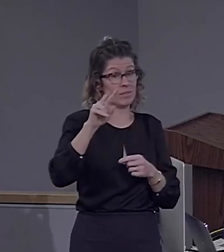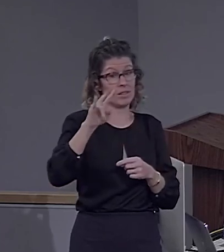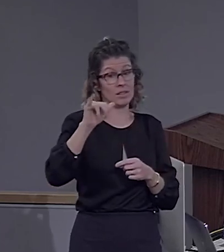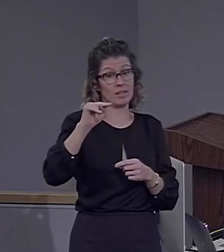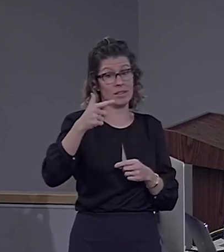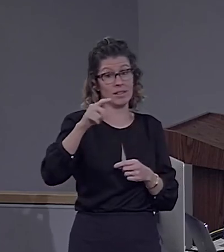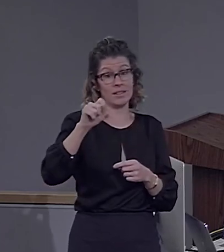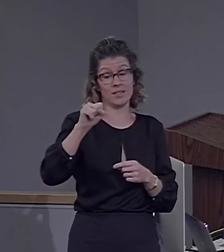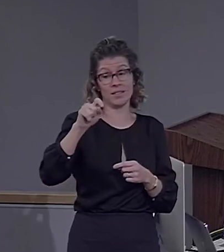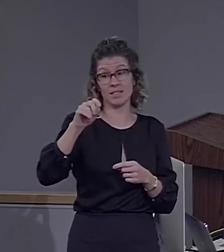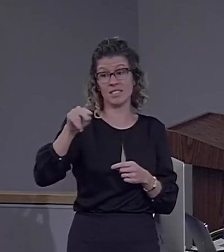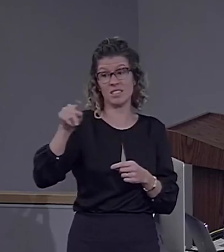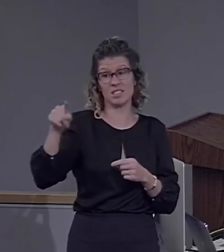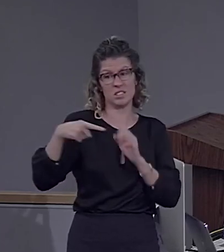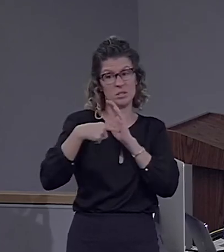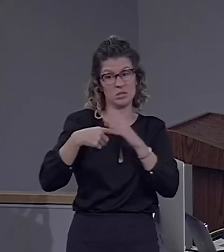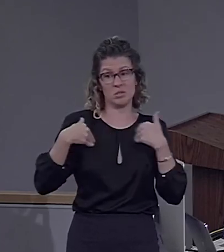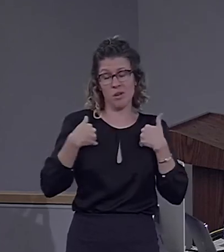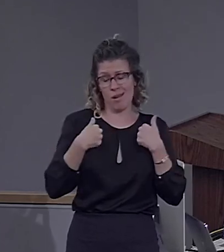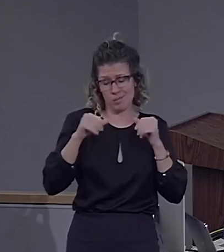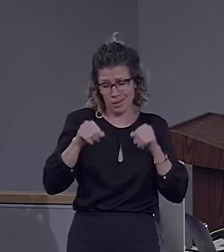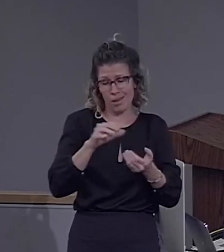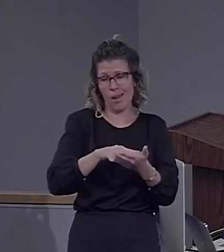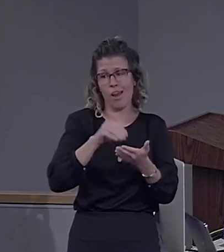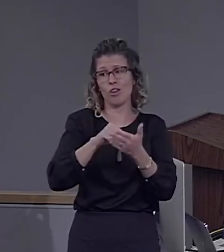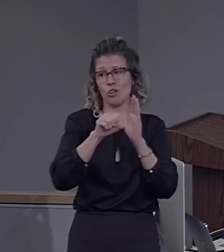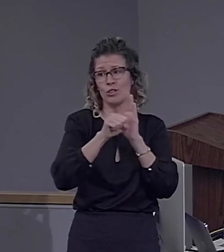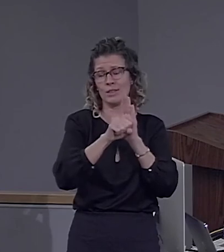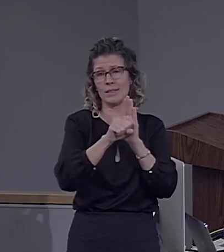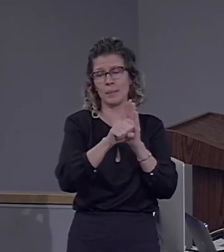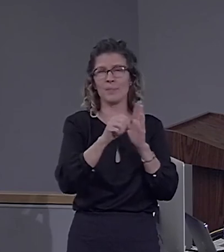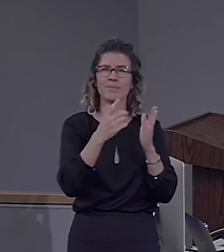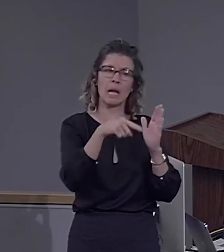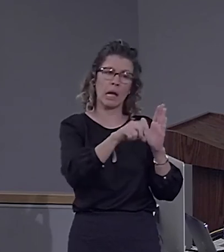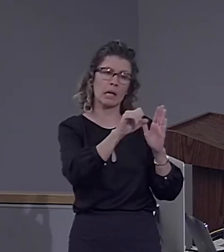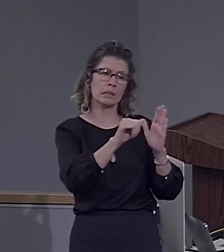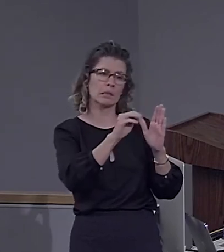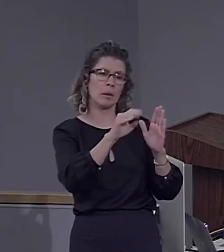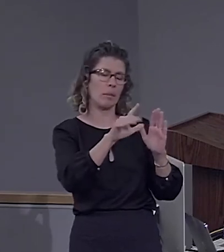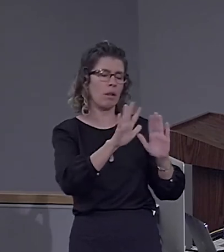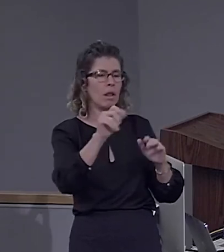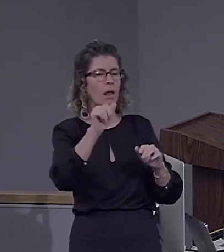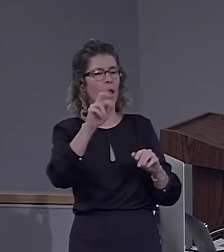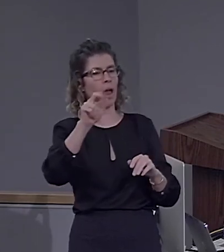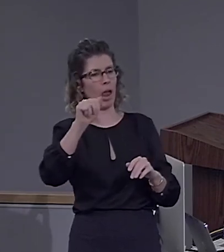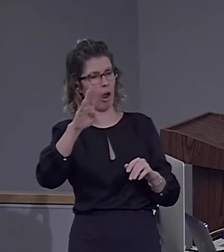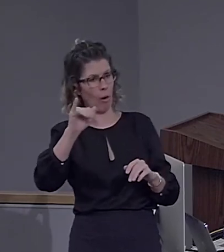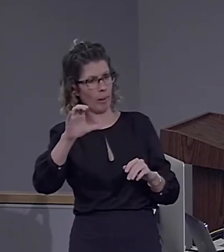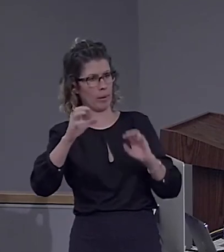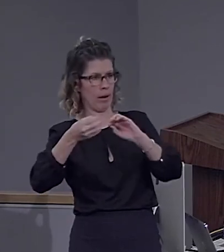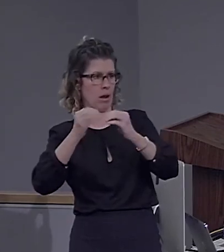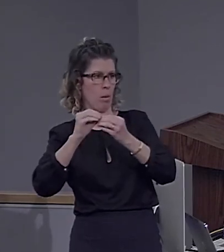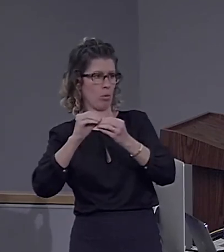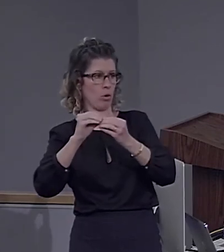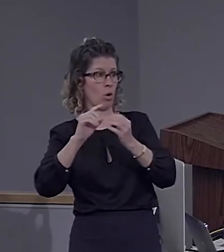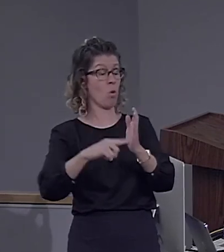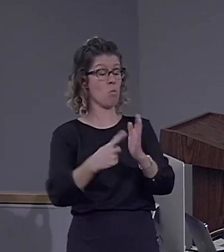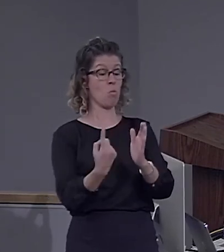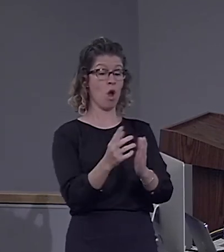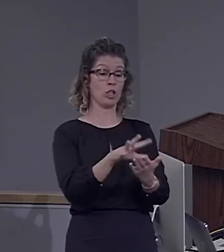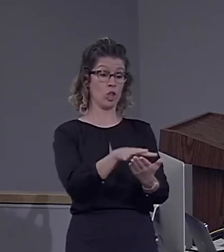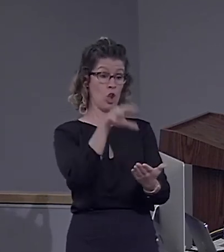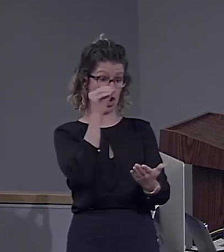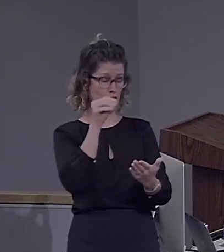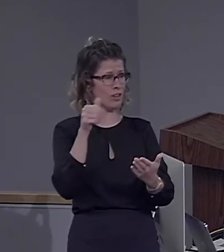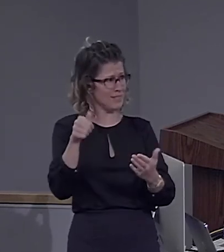showing that animals can learn symbols. I shouldn't say symbols. They're Arabic numbers. And then they can do sort of an